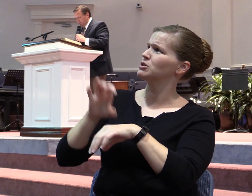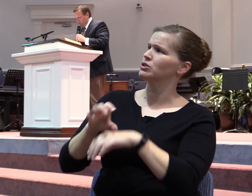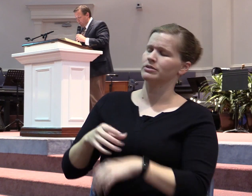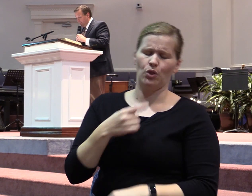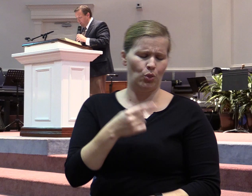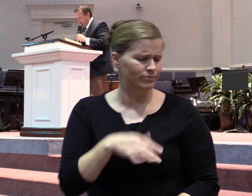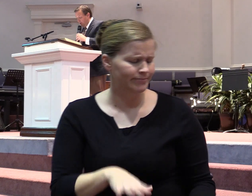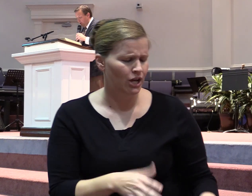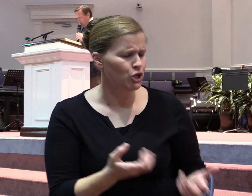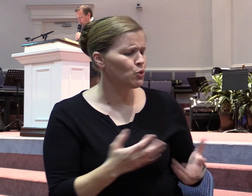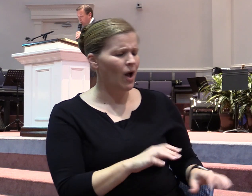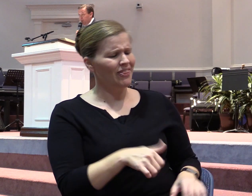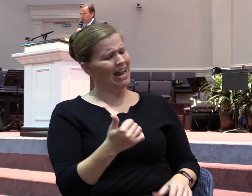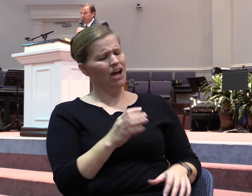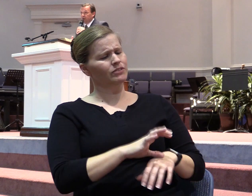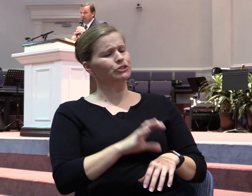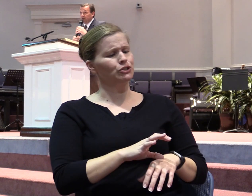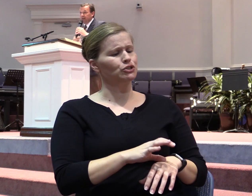church. You simply want people to be greedy for me.